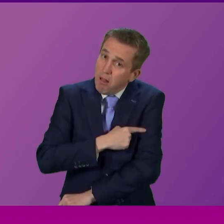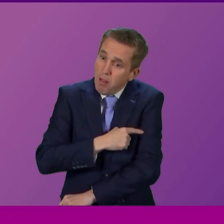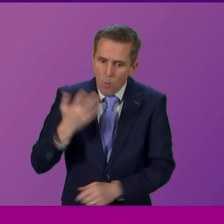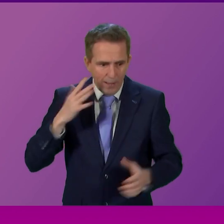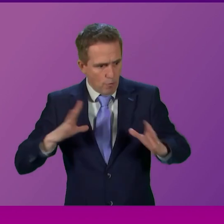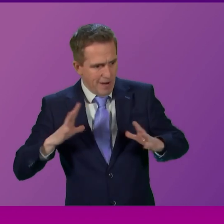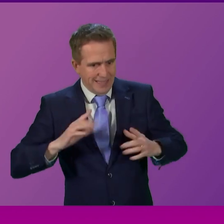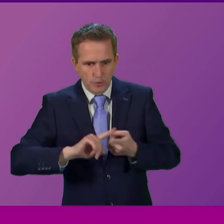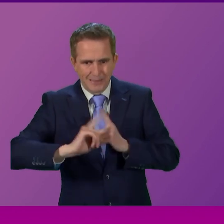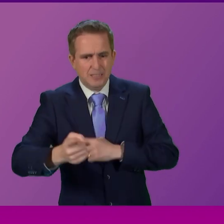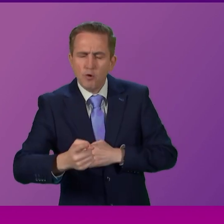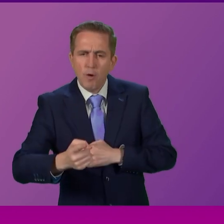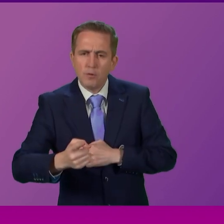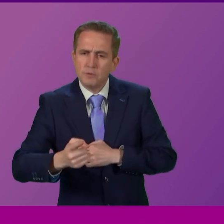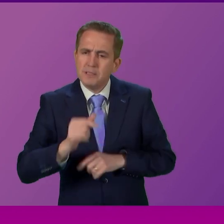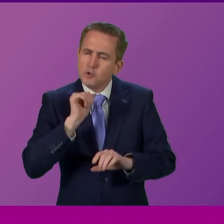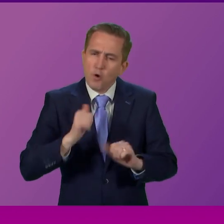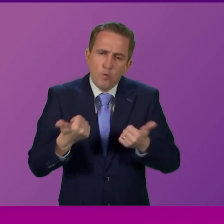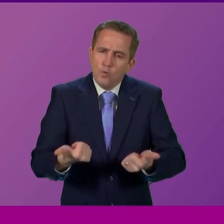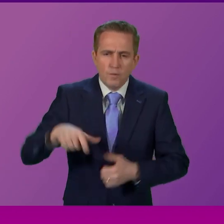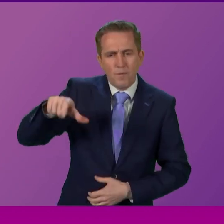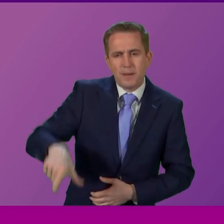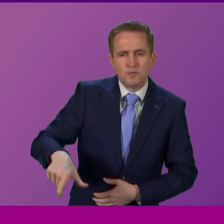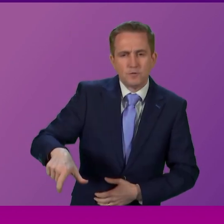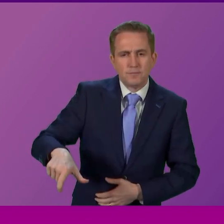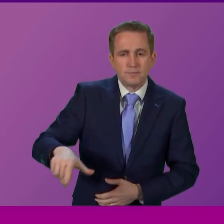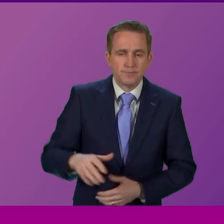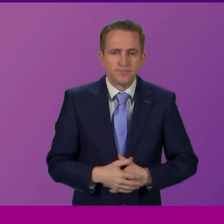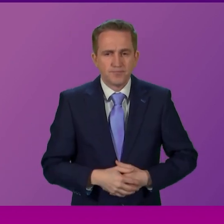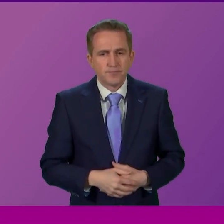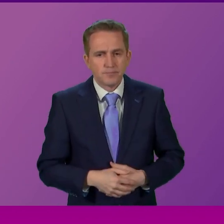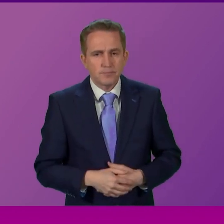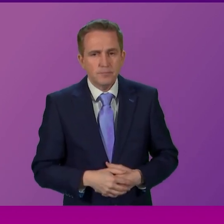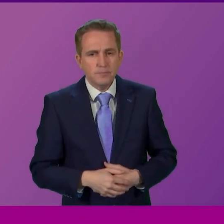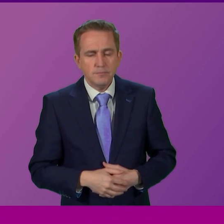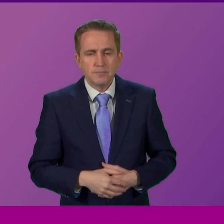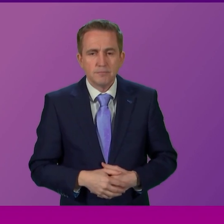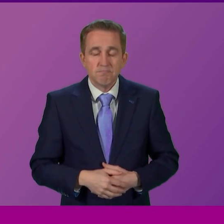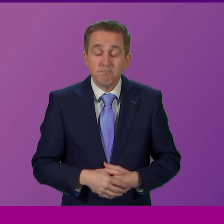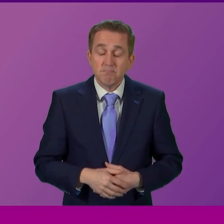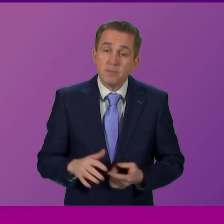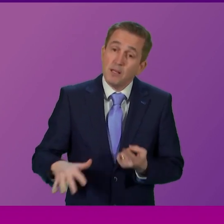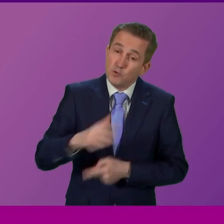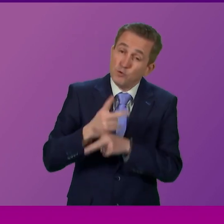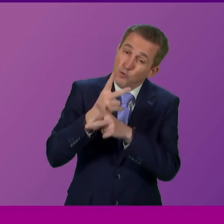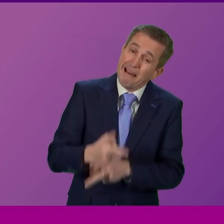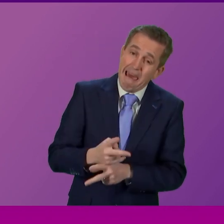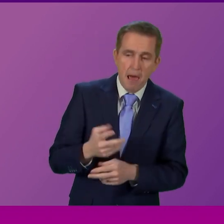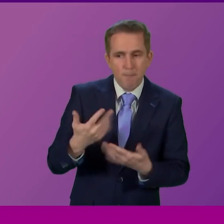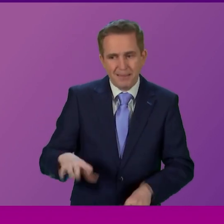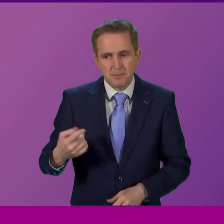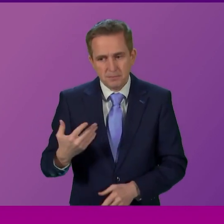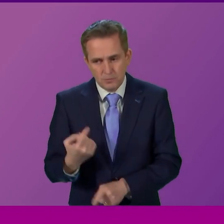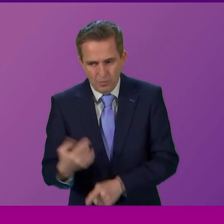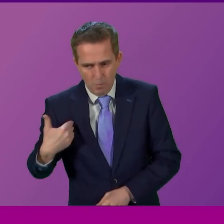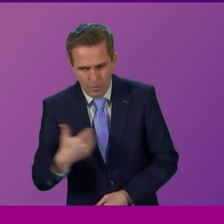is not best for the patients involved on social care staff Paul O'Kane and I rehearsed this at committee this morning obviously our